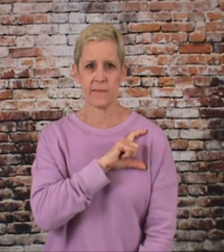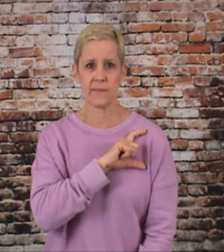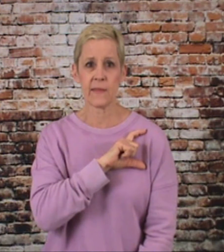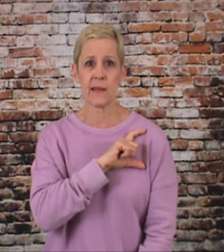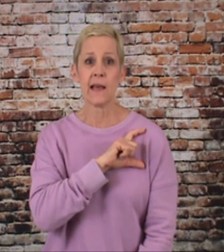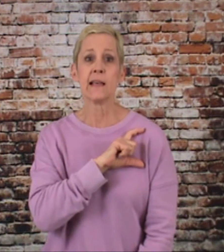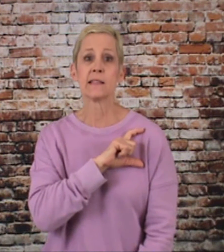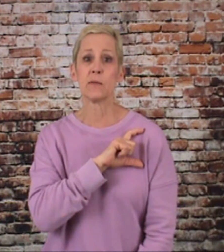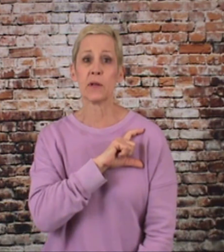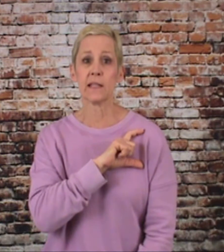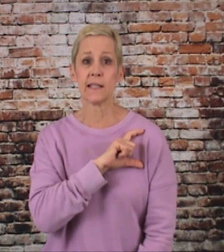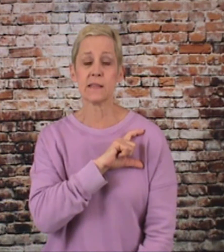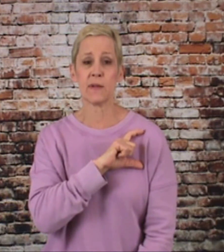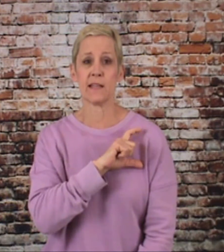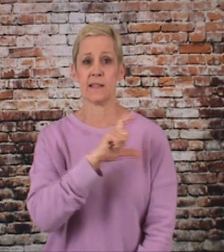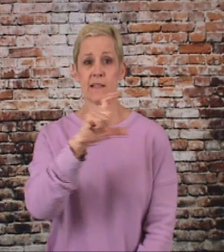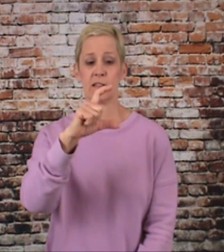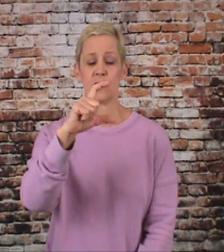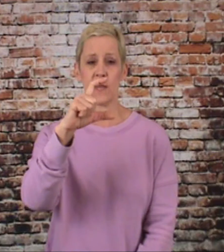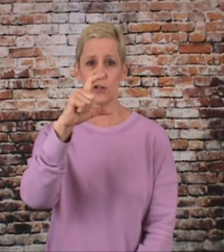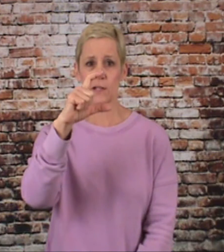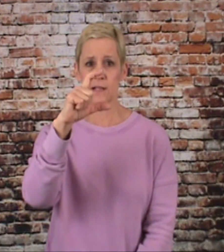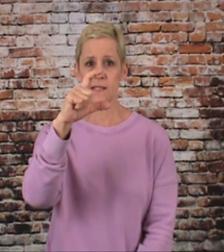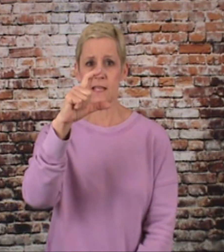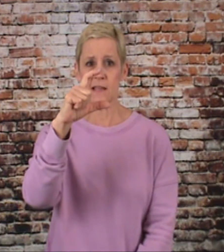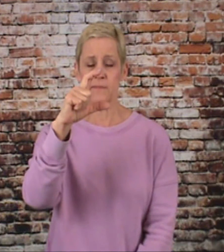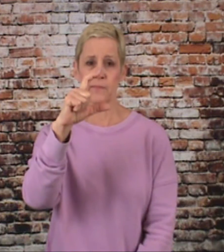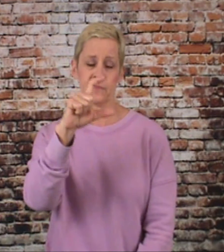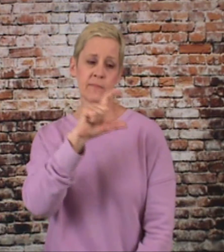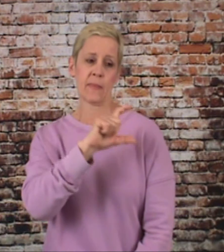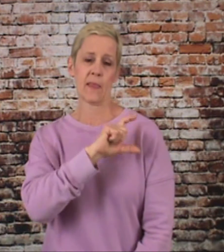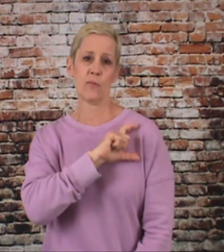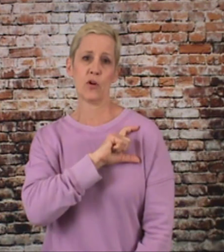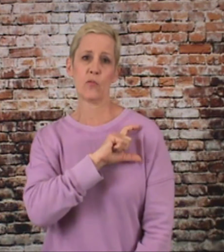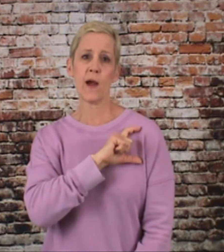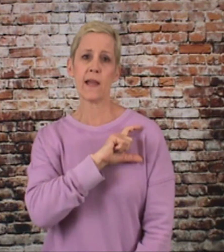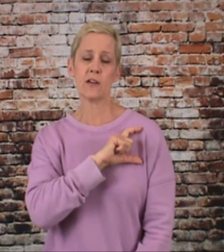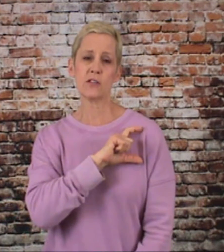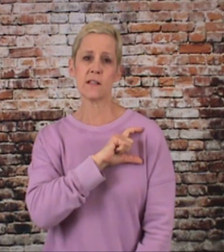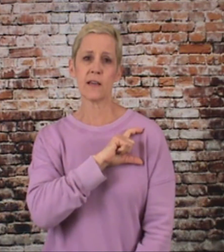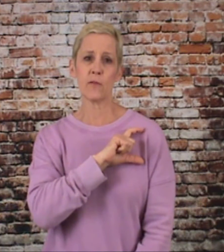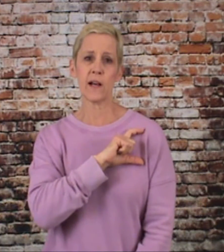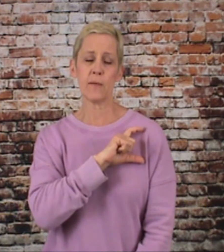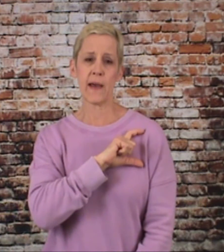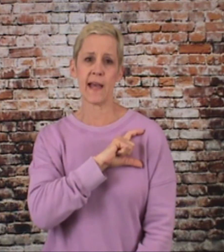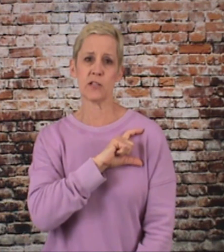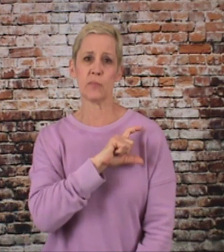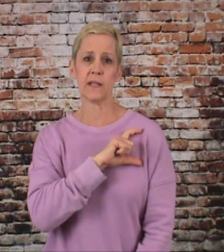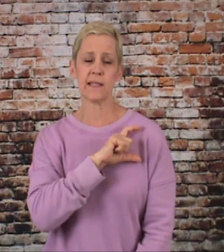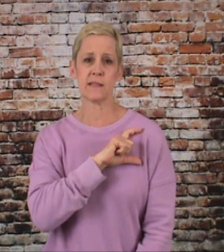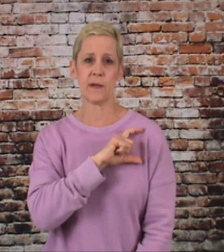it's a policeman so make your little C put it right here just like you're wearing a badge policeman